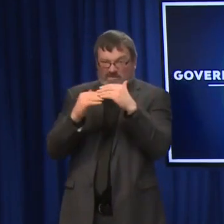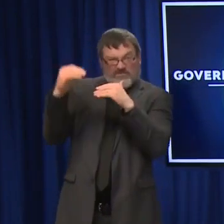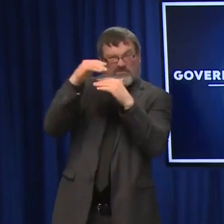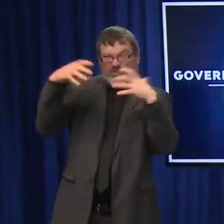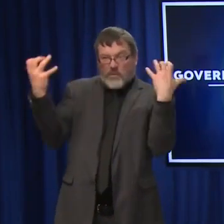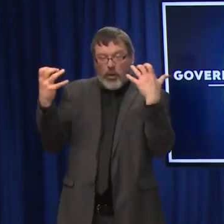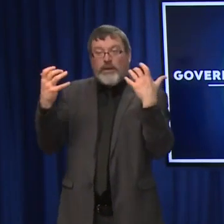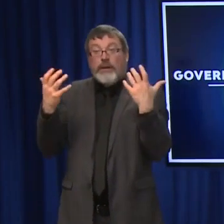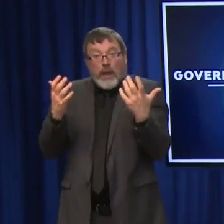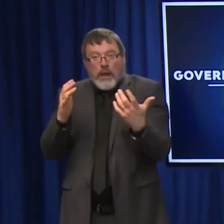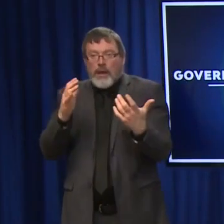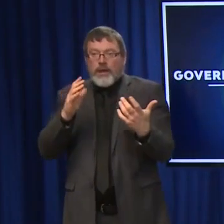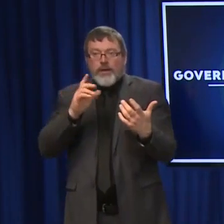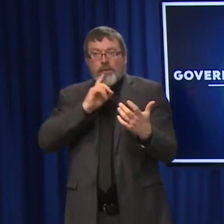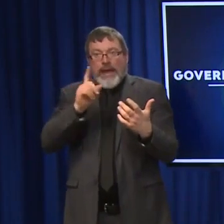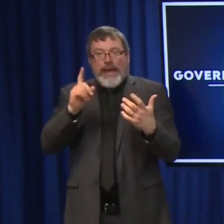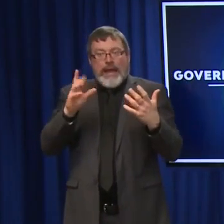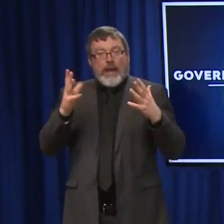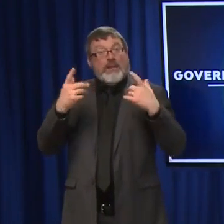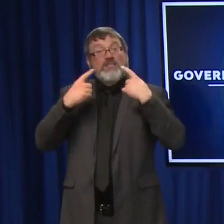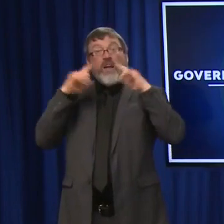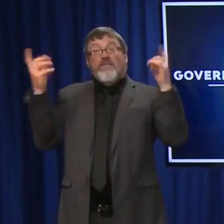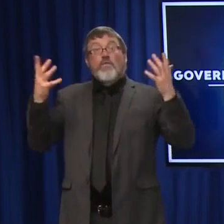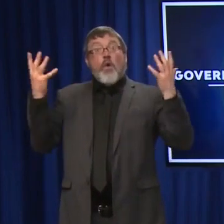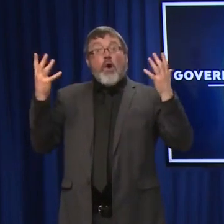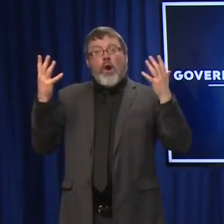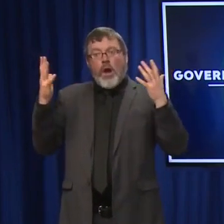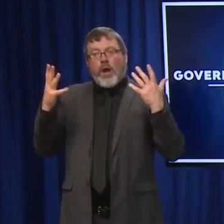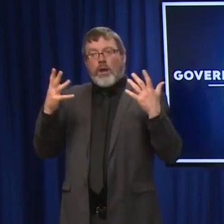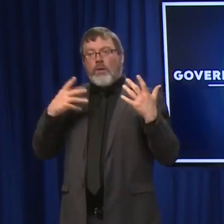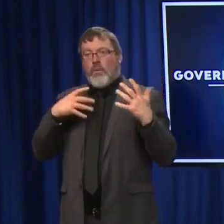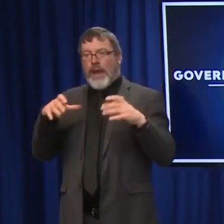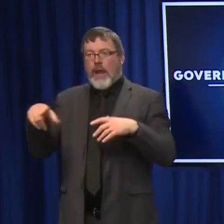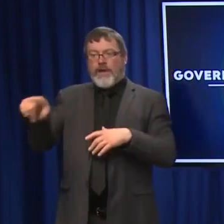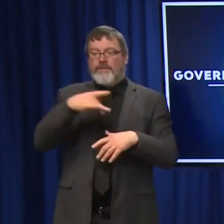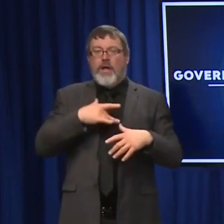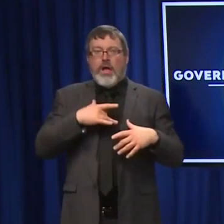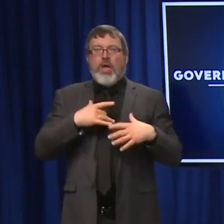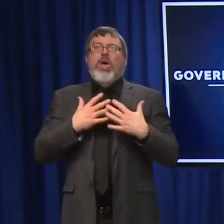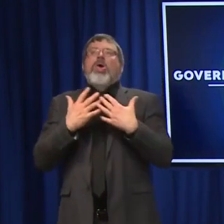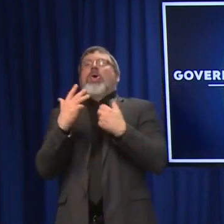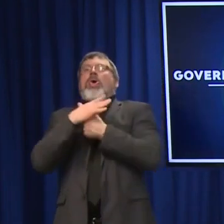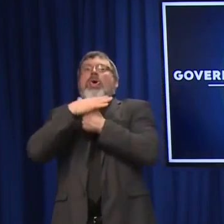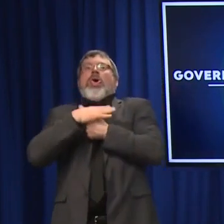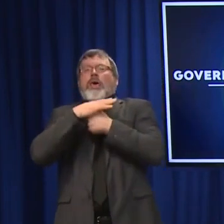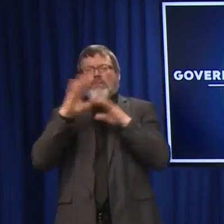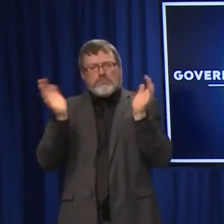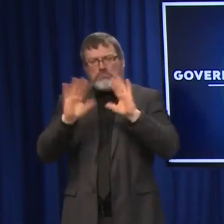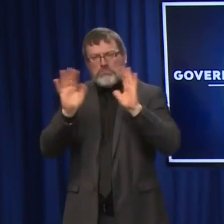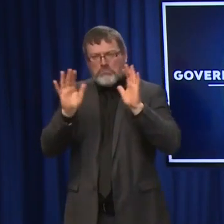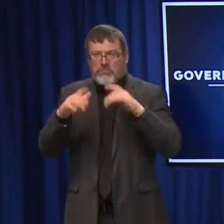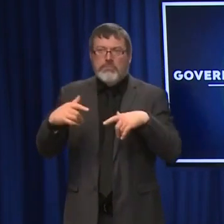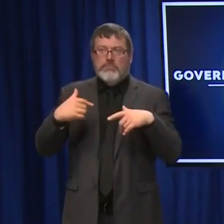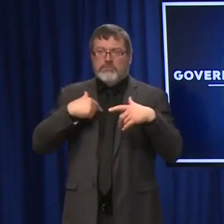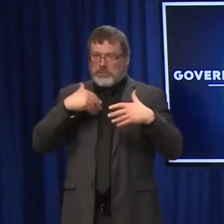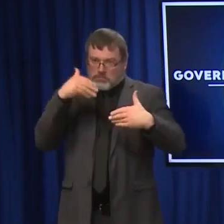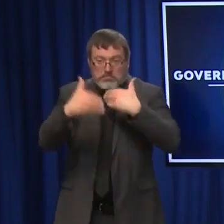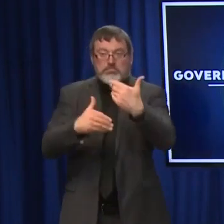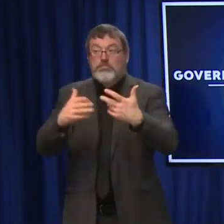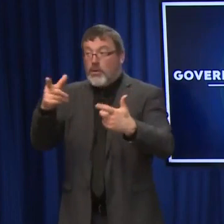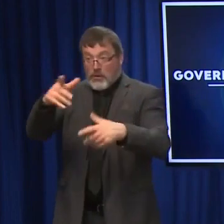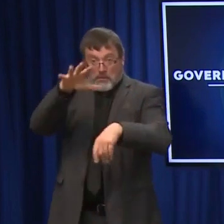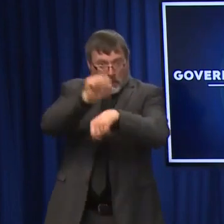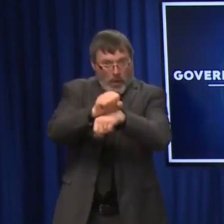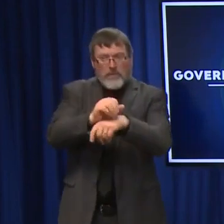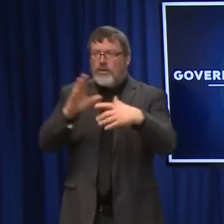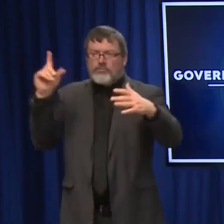-up. We don't want to burden people. This is a way to not burden people with the demands of setting a schedule. For some people, making an appointment is much better. They want